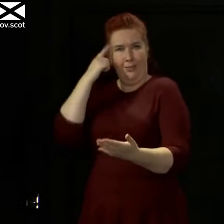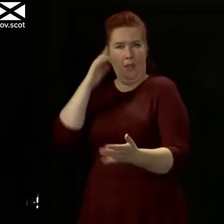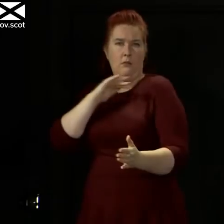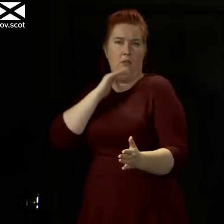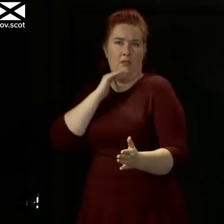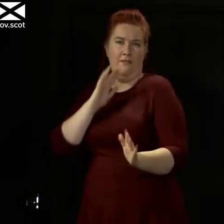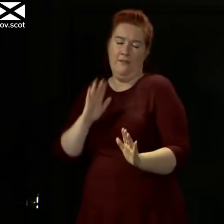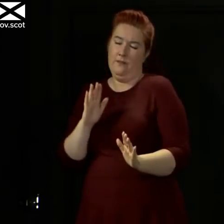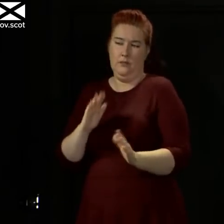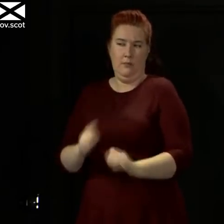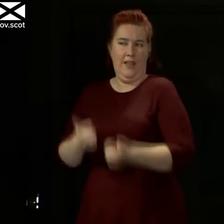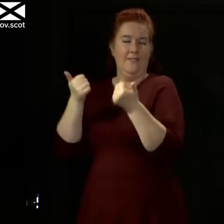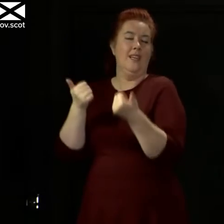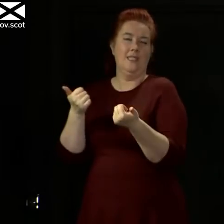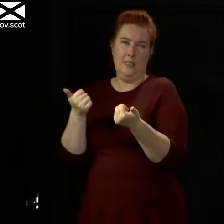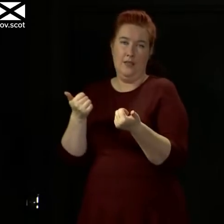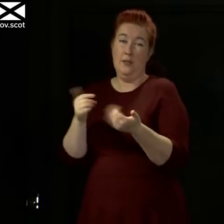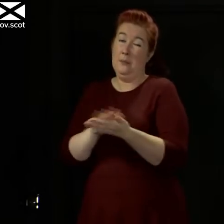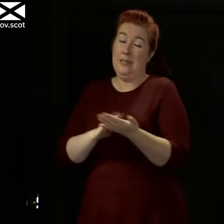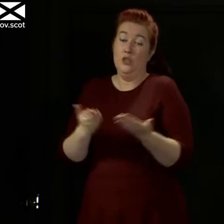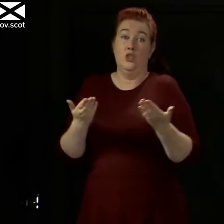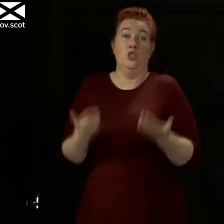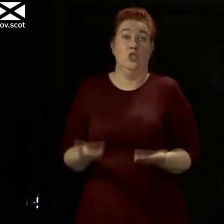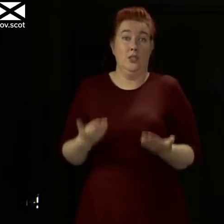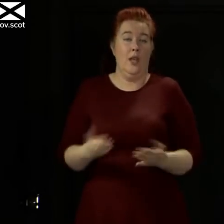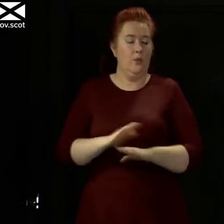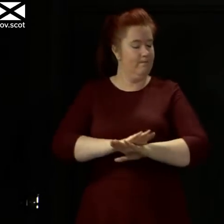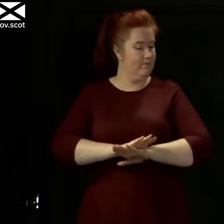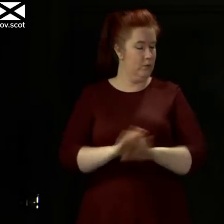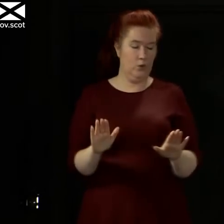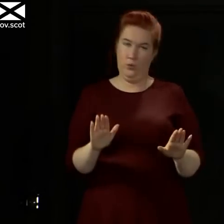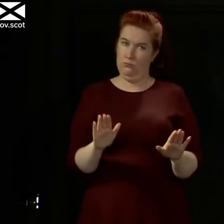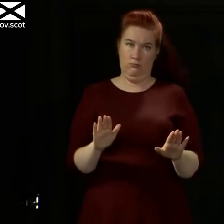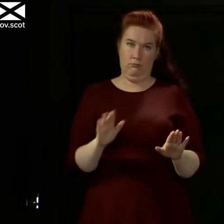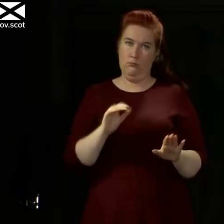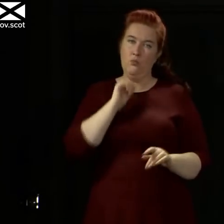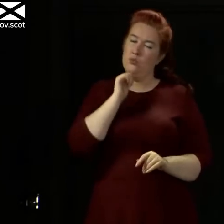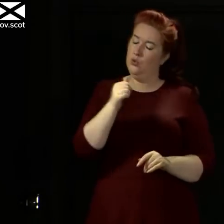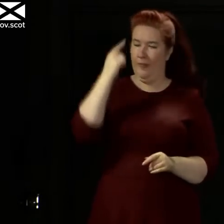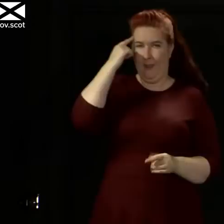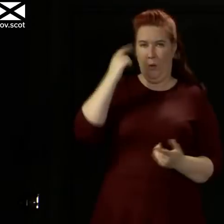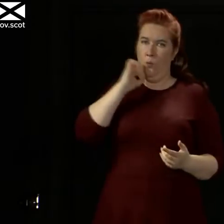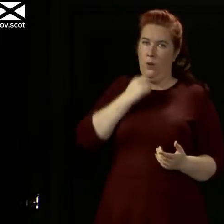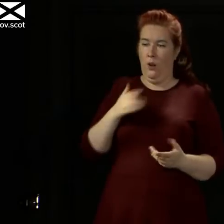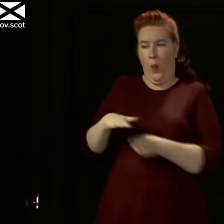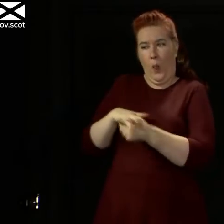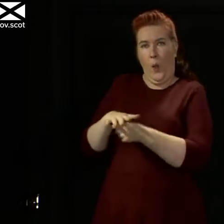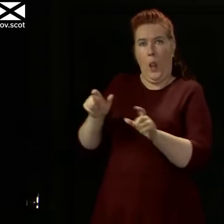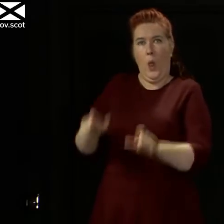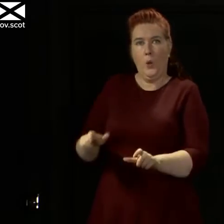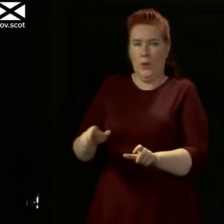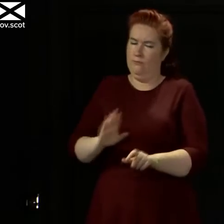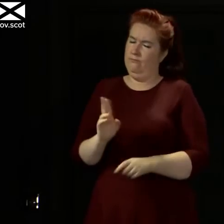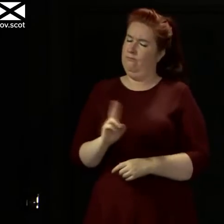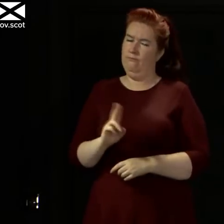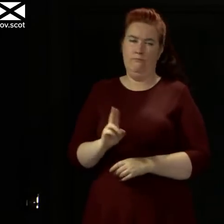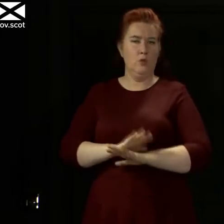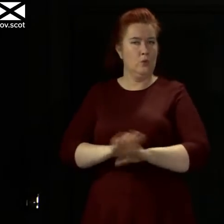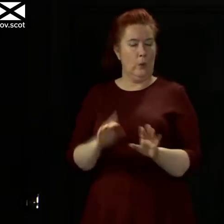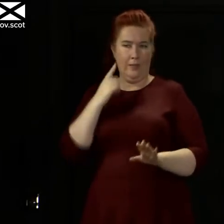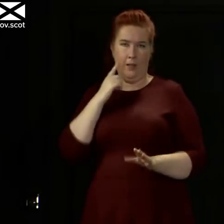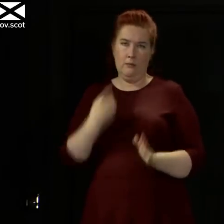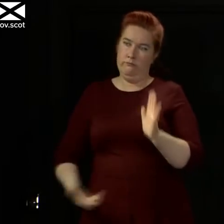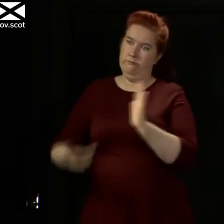being effective. And therefore, at this stage, we're not considering a local lockdown or imposing any